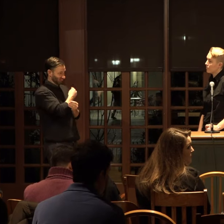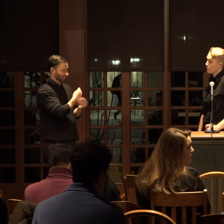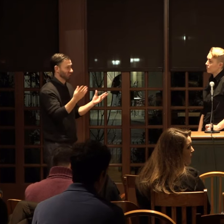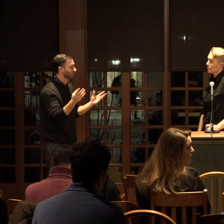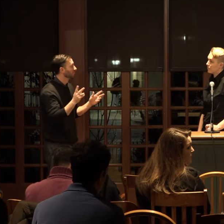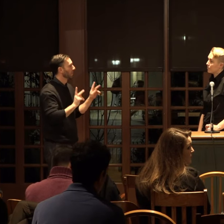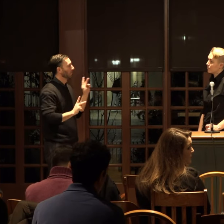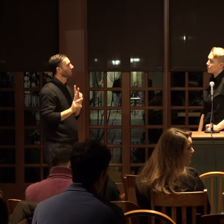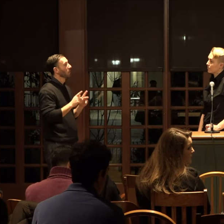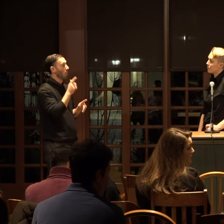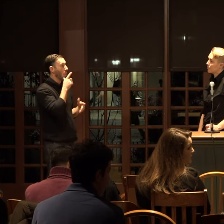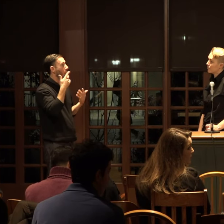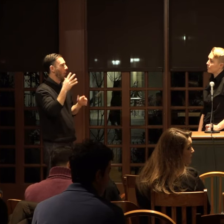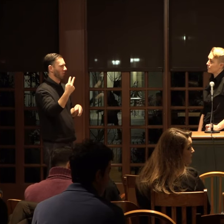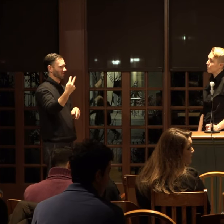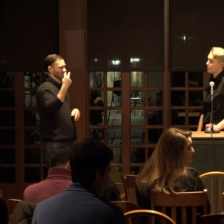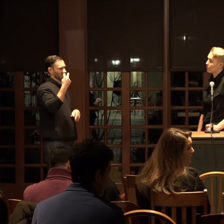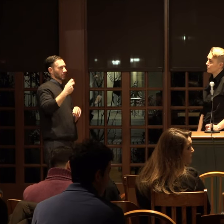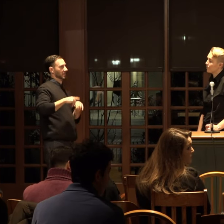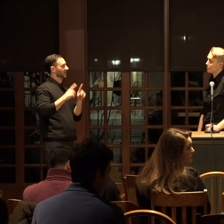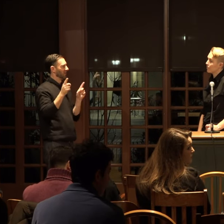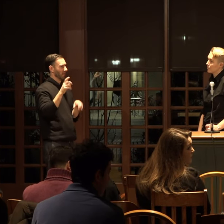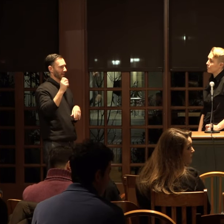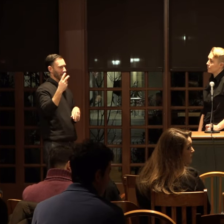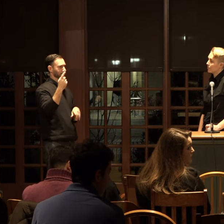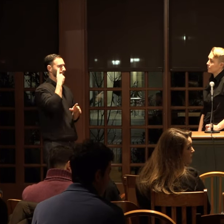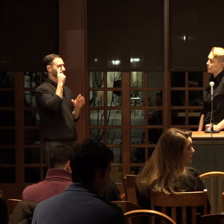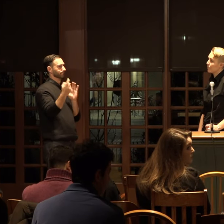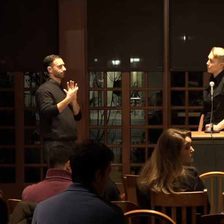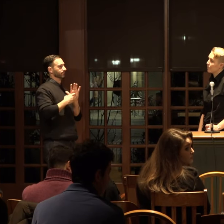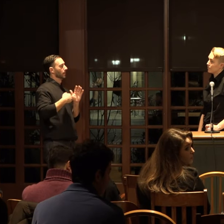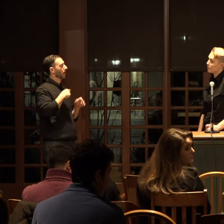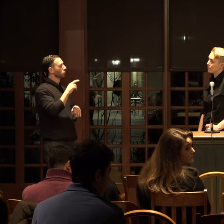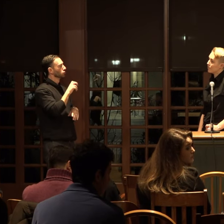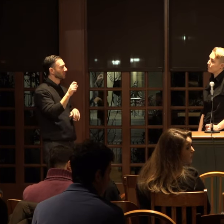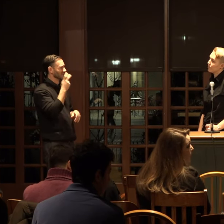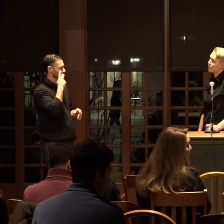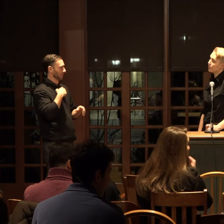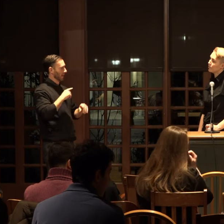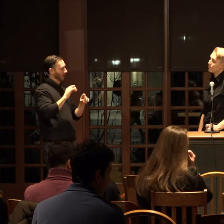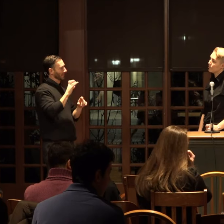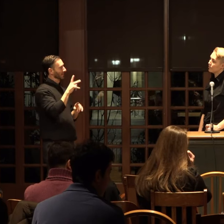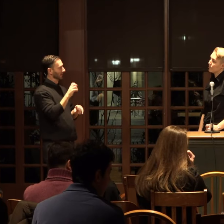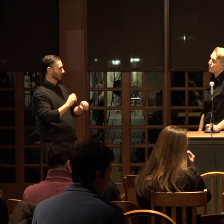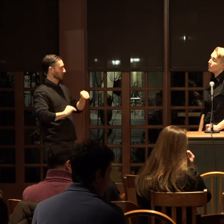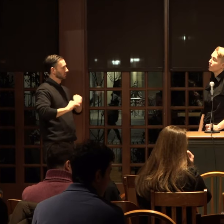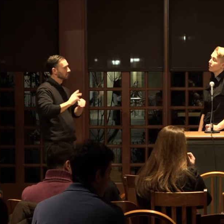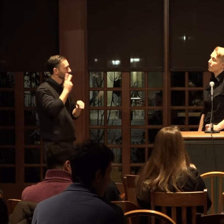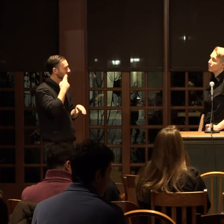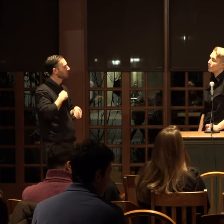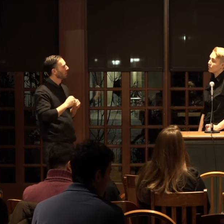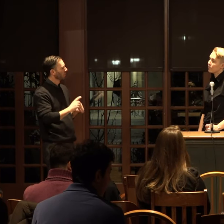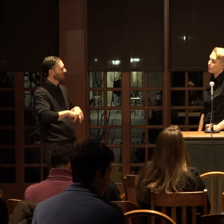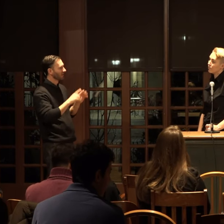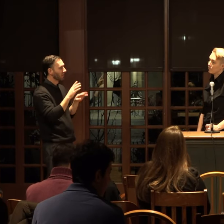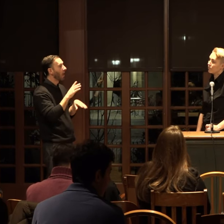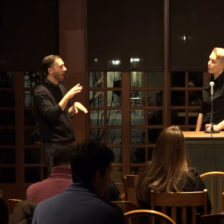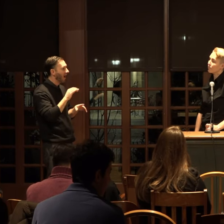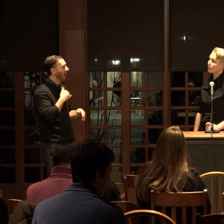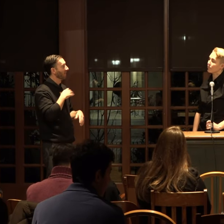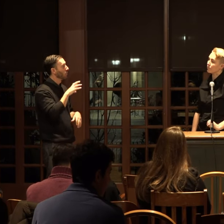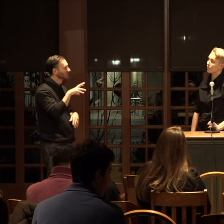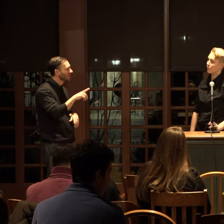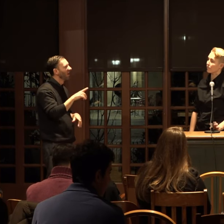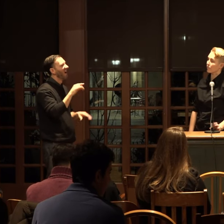already, you know, people who already see me differently because they can see my Tourette's, they see my tics, they're going to see me even more differently when they find out that I have obsessive compulsive